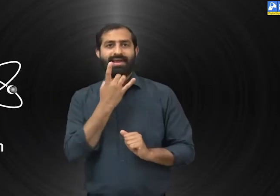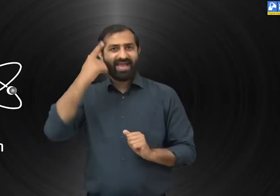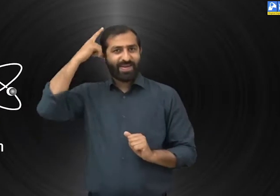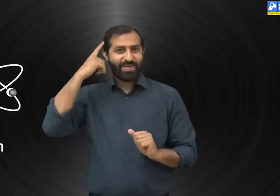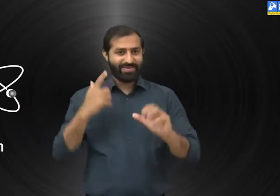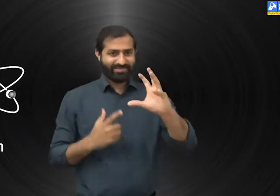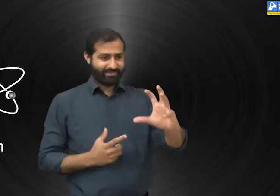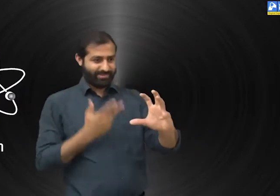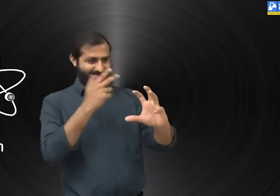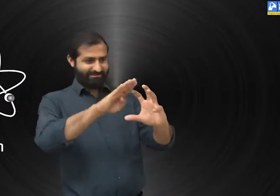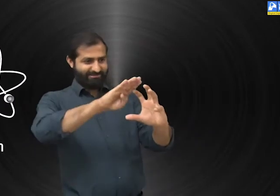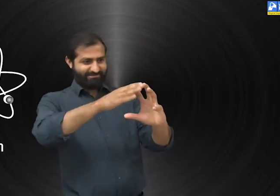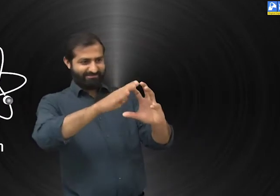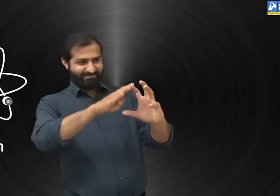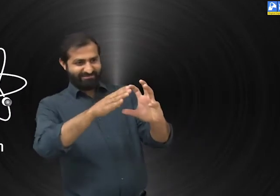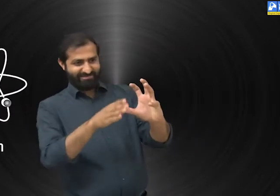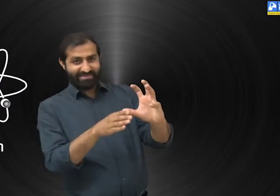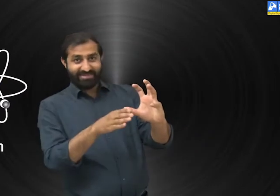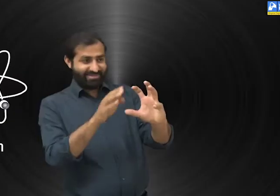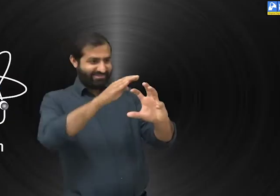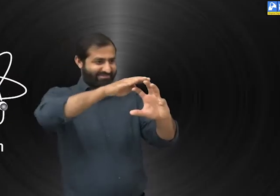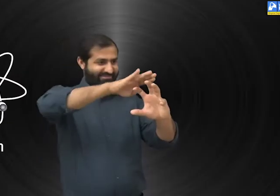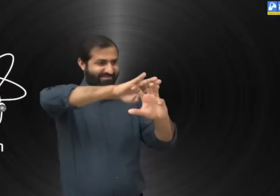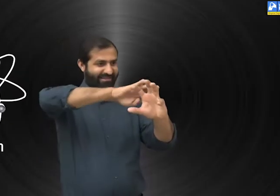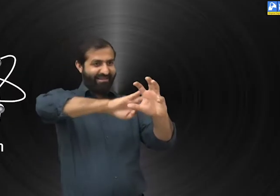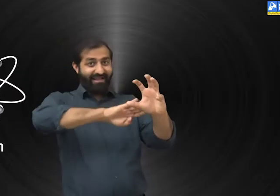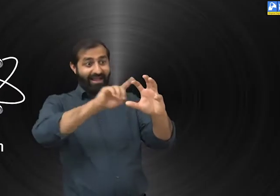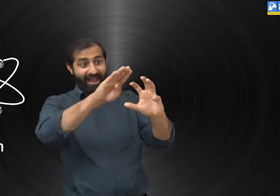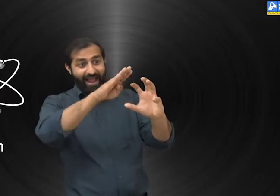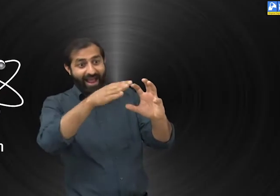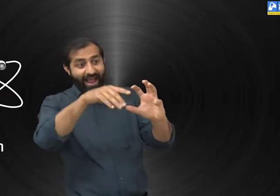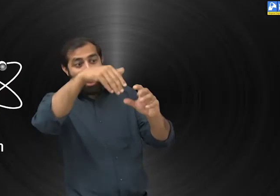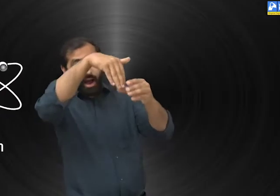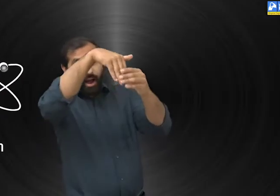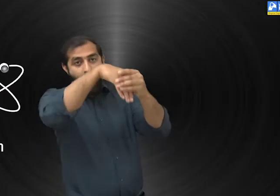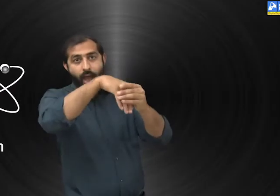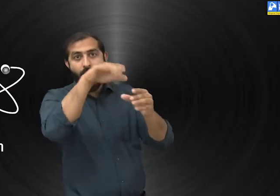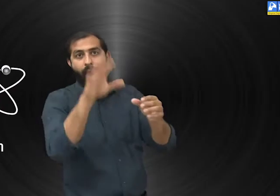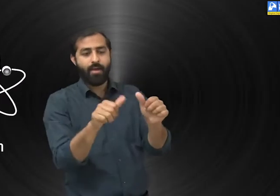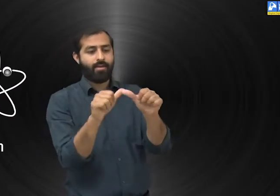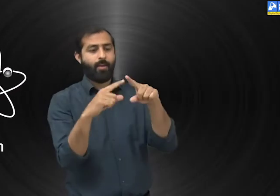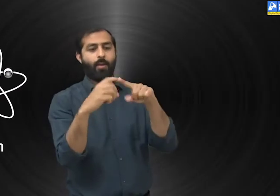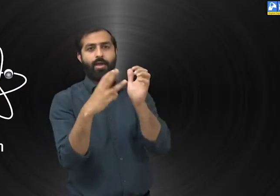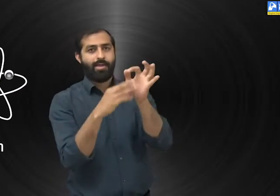Carbon is an element. Carbon atoms are arranged in a regular pattern.